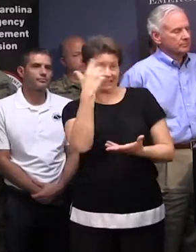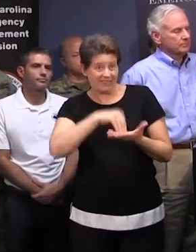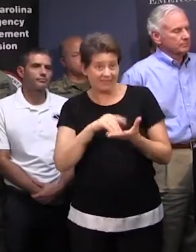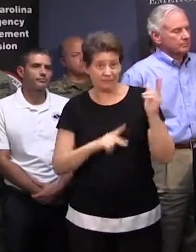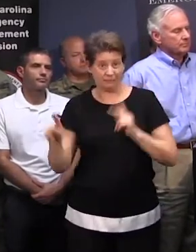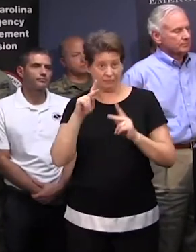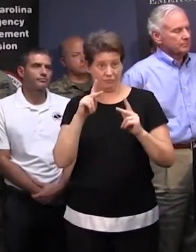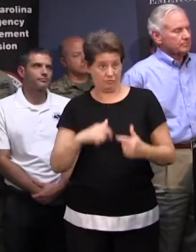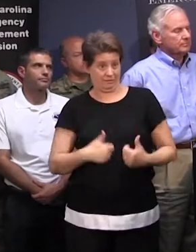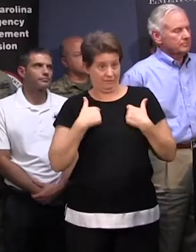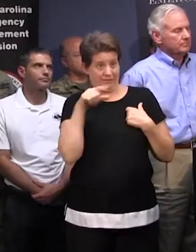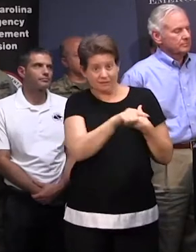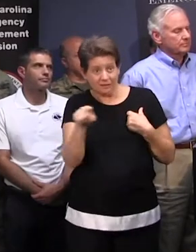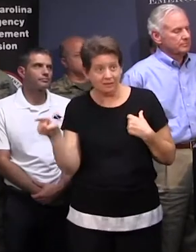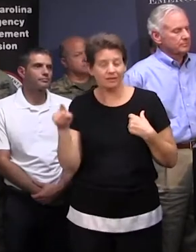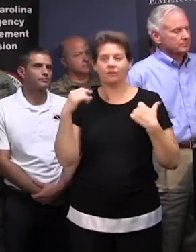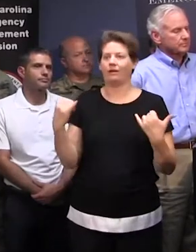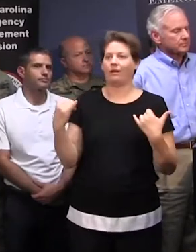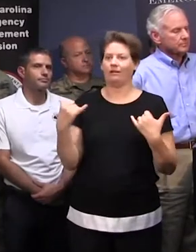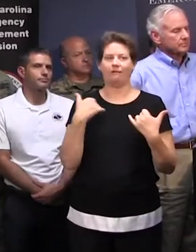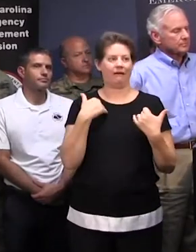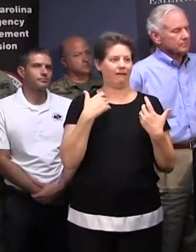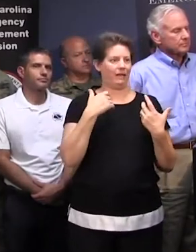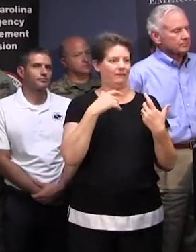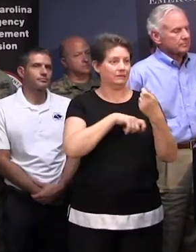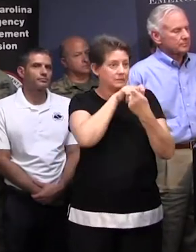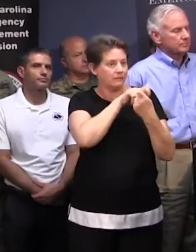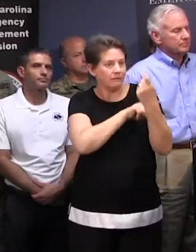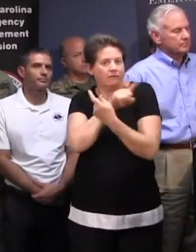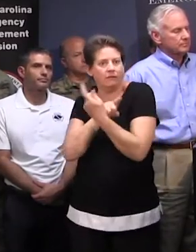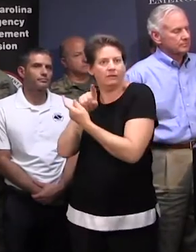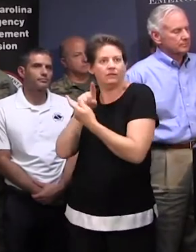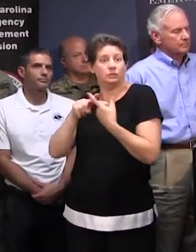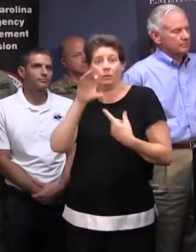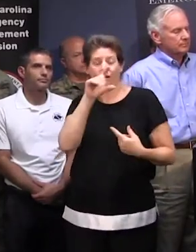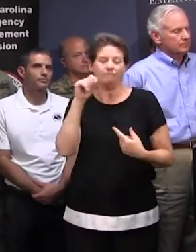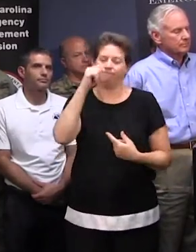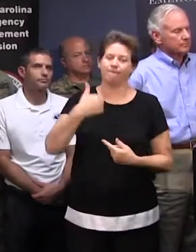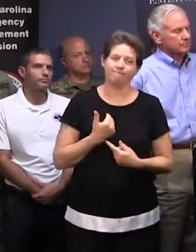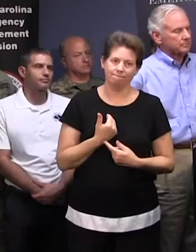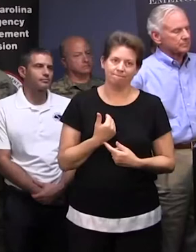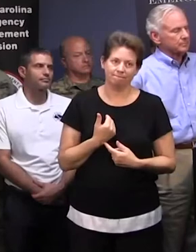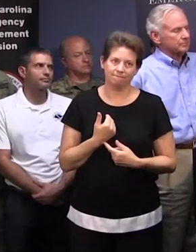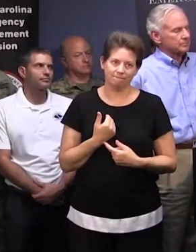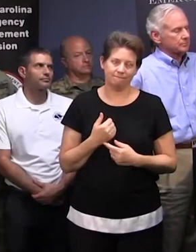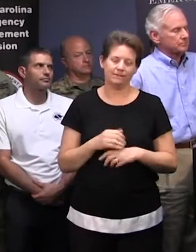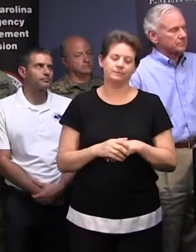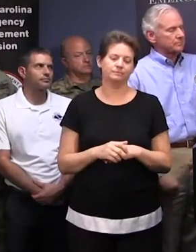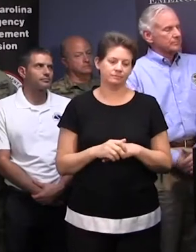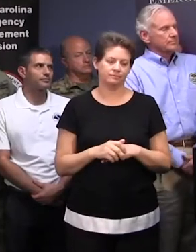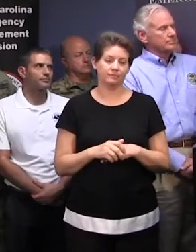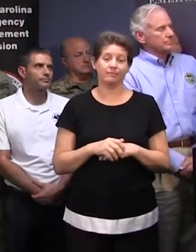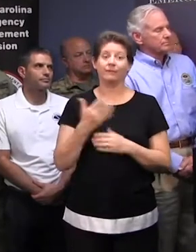shelters. Right now, we don't have a one-to-one ratio for individuals to cots. So, as I go back over